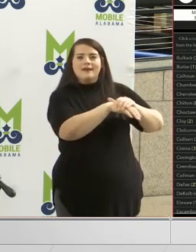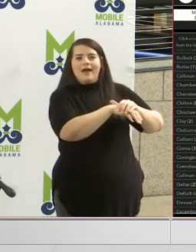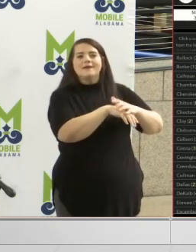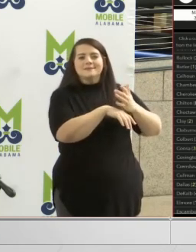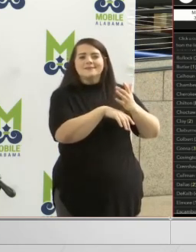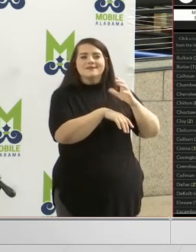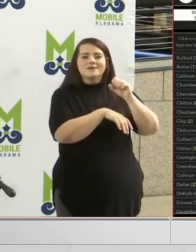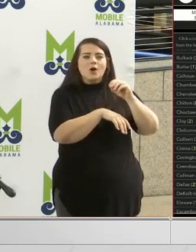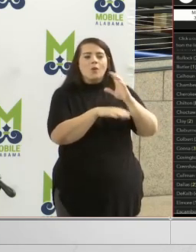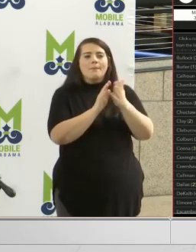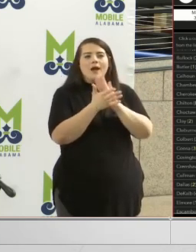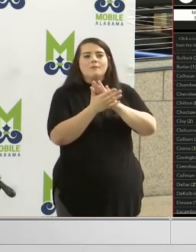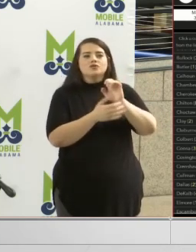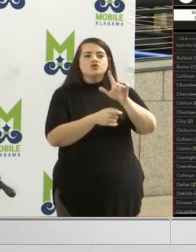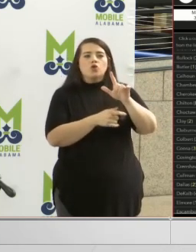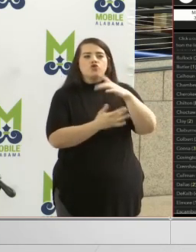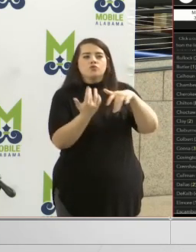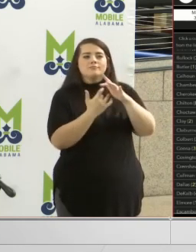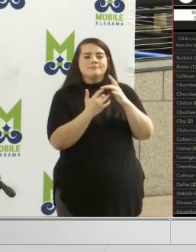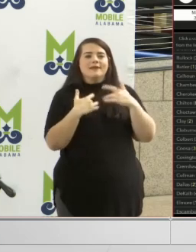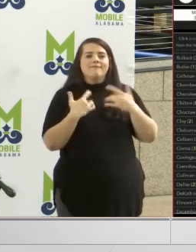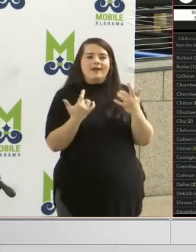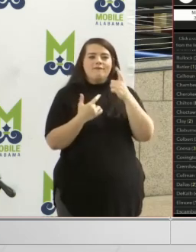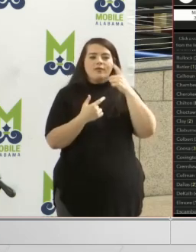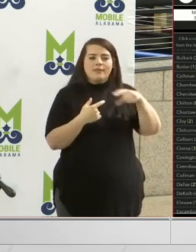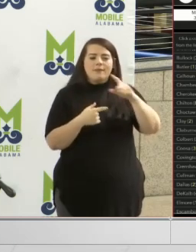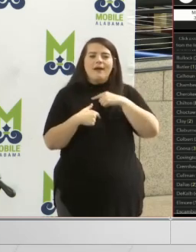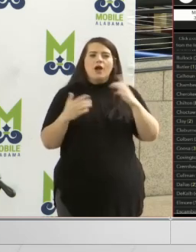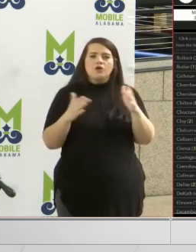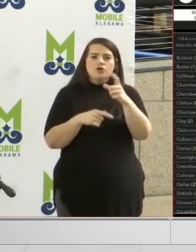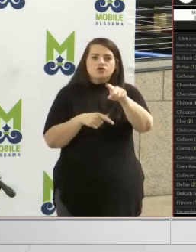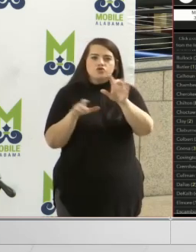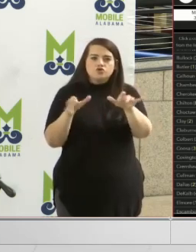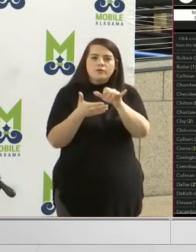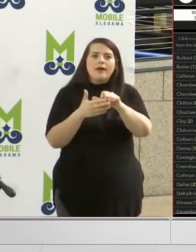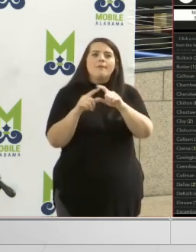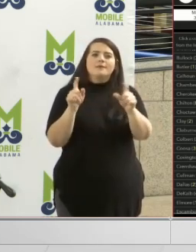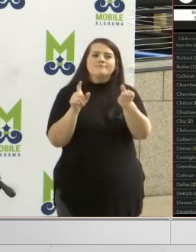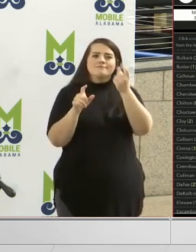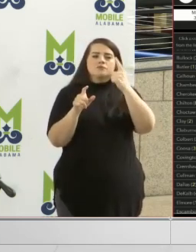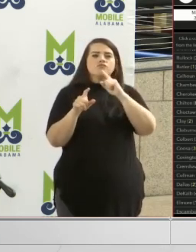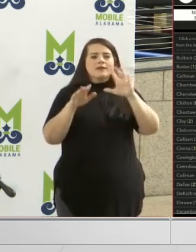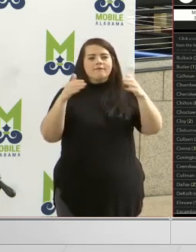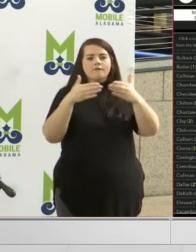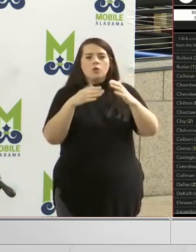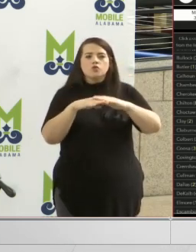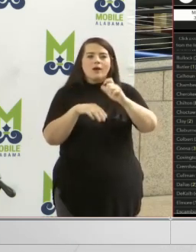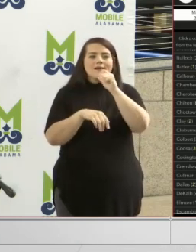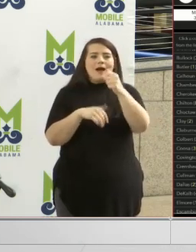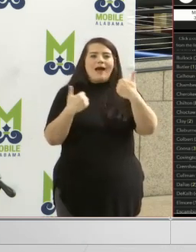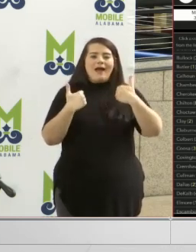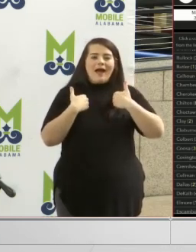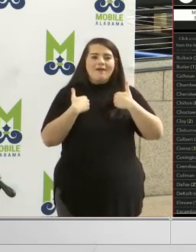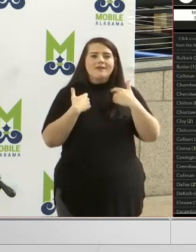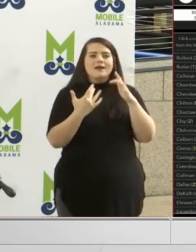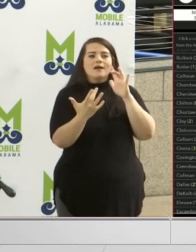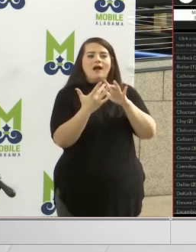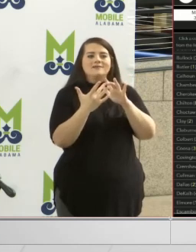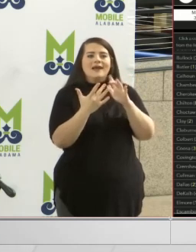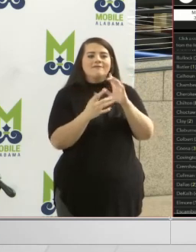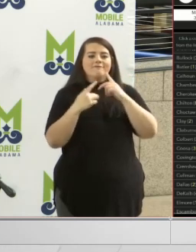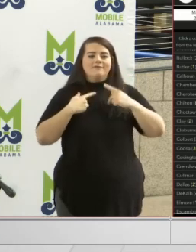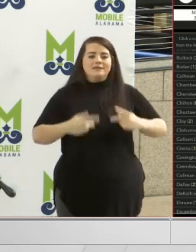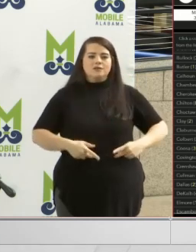it's turning to a social event for them. I encourage you to do that. But let's really focus on not having contact,